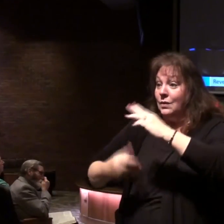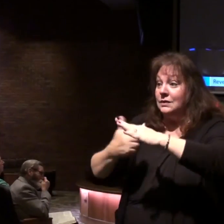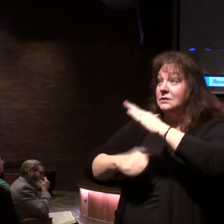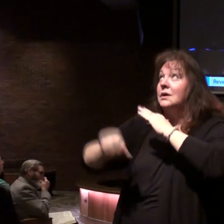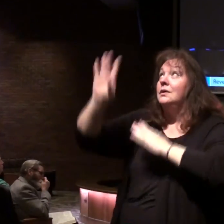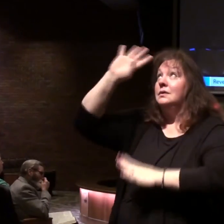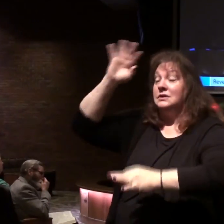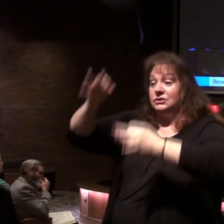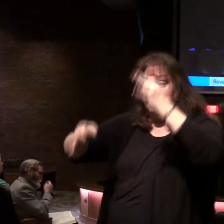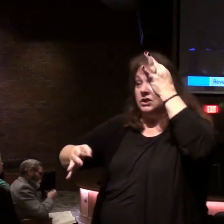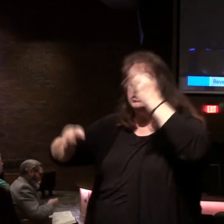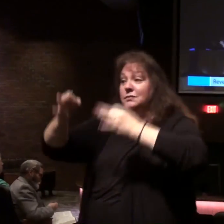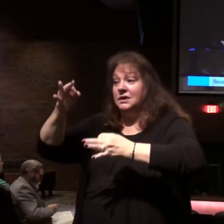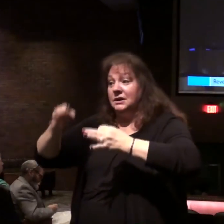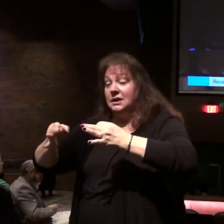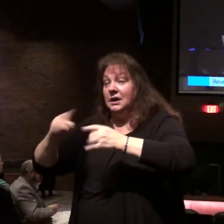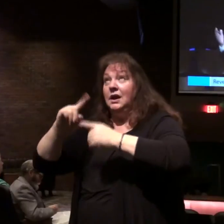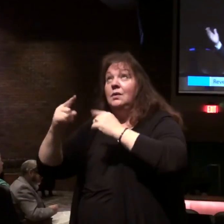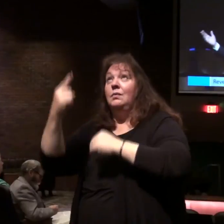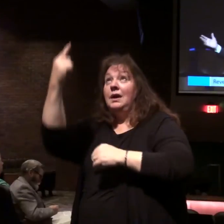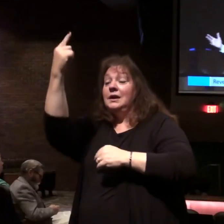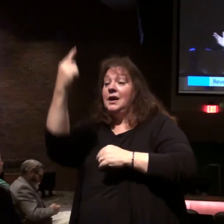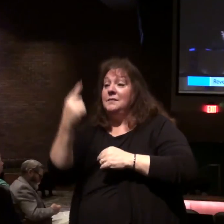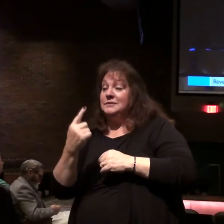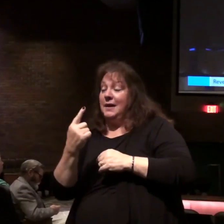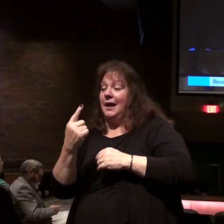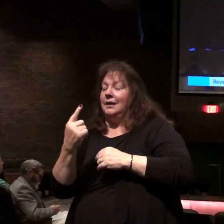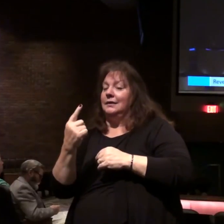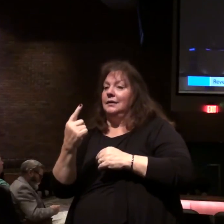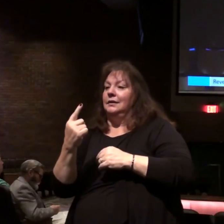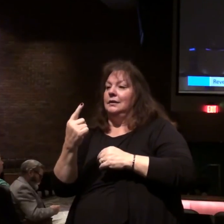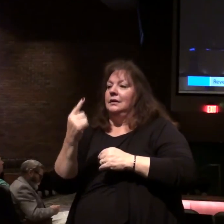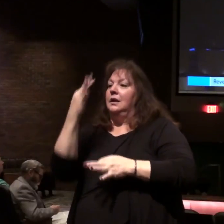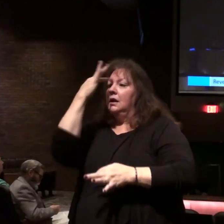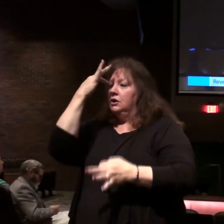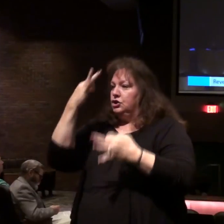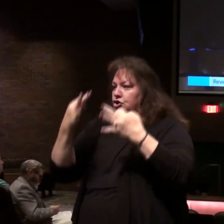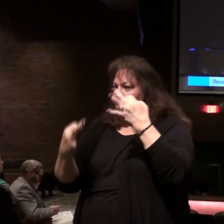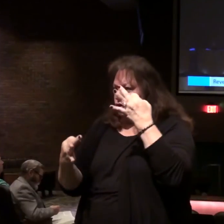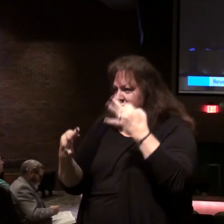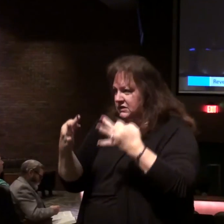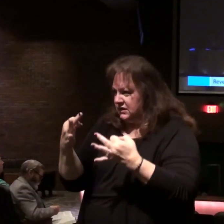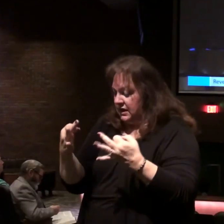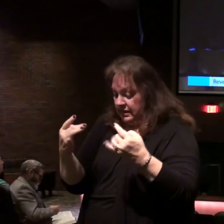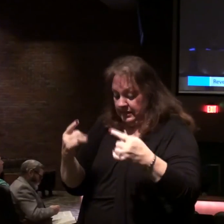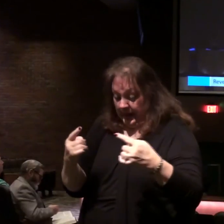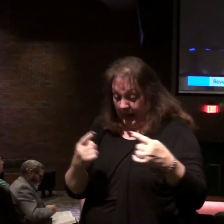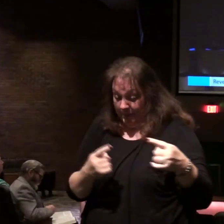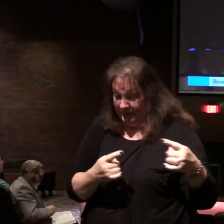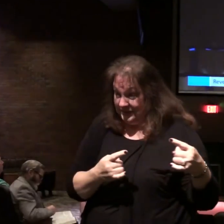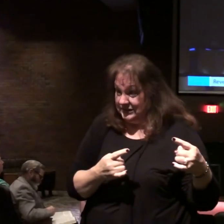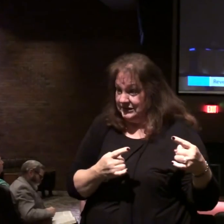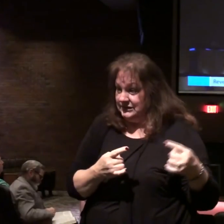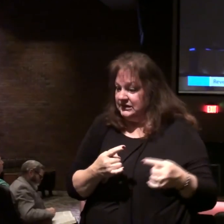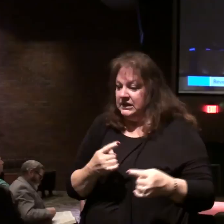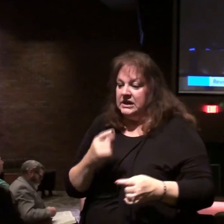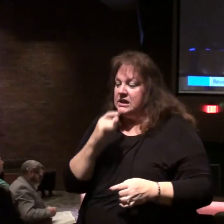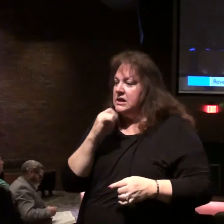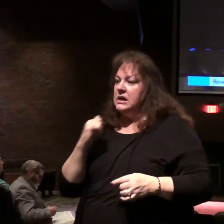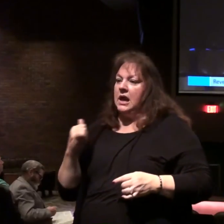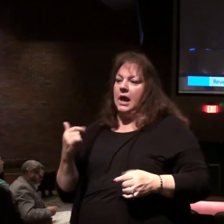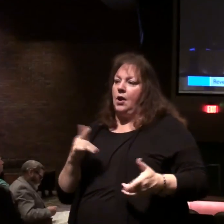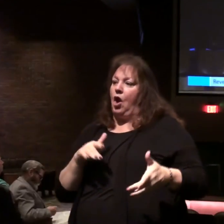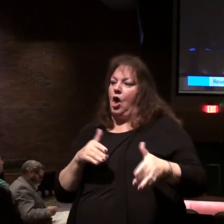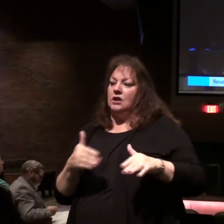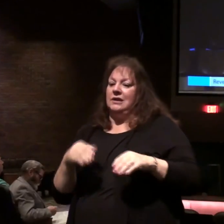and in connection with his return in chapter 19 we have to consider the judgments that take place because not everyone